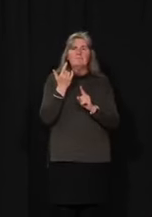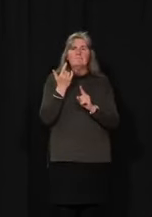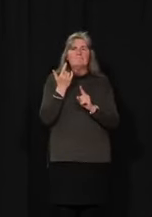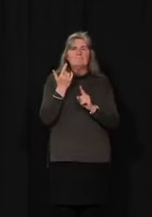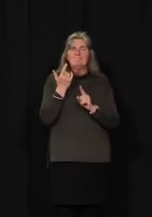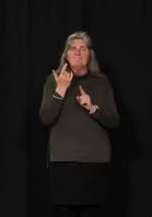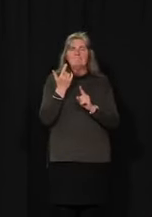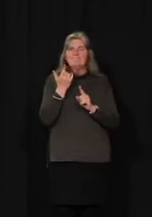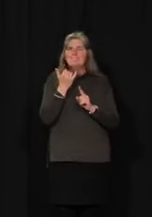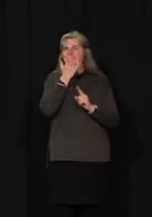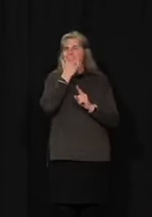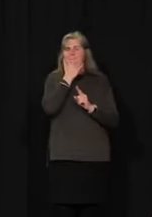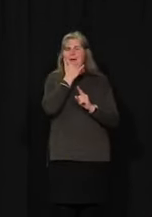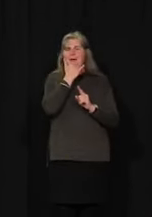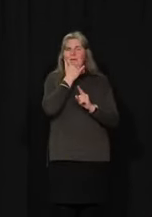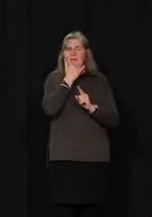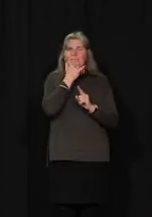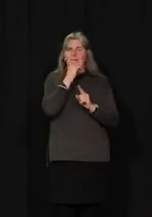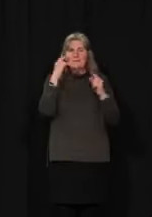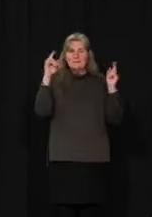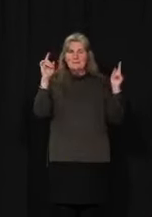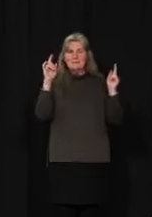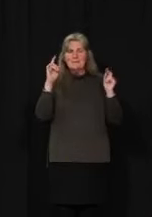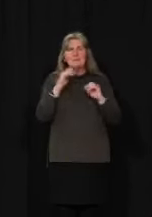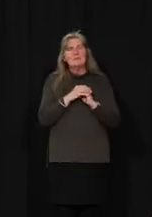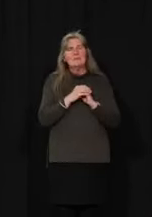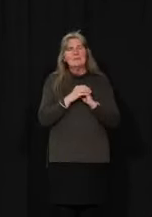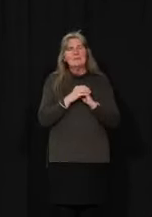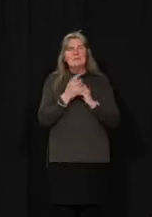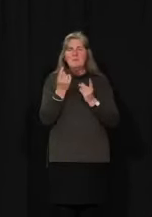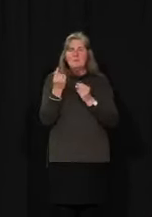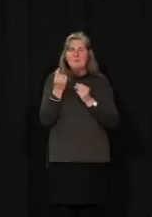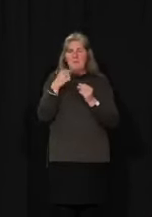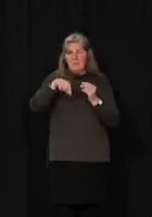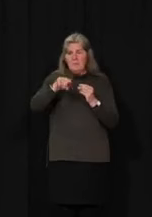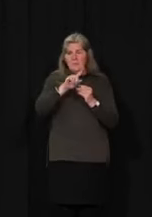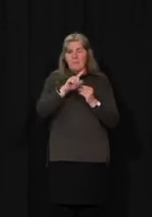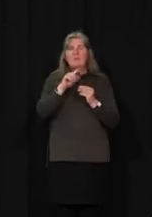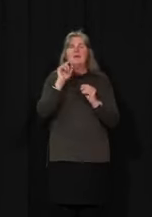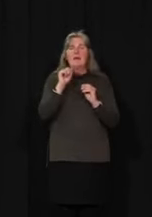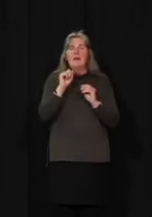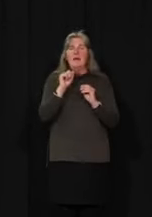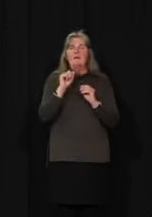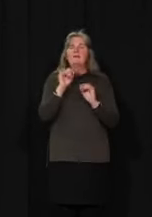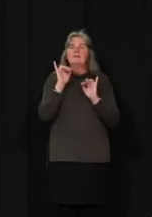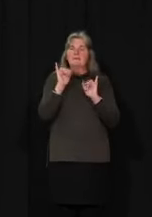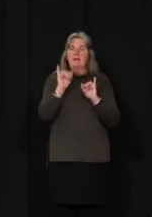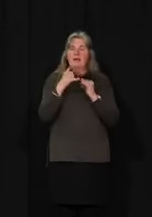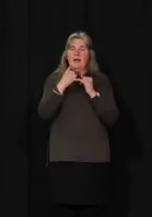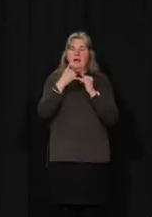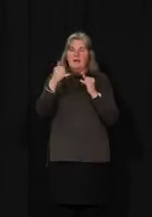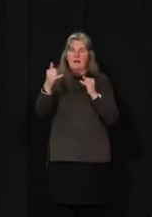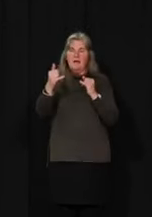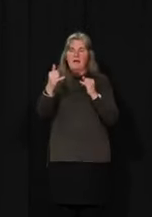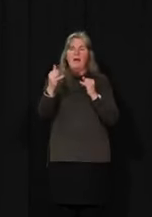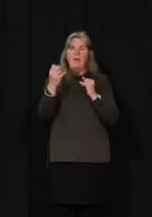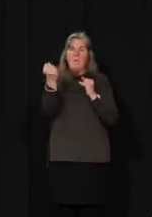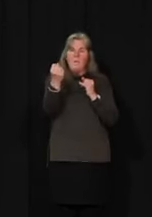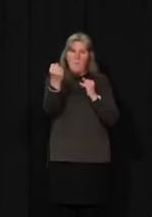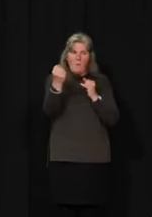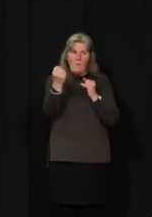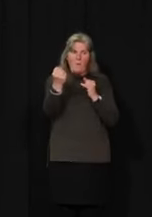too much sound feedback and it's just not working, then what I'll ask media to do is just stay on the line. We will end the